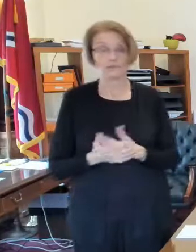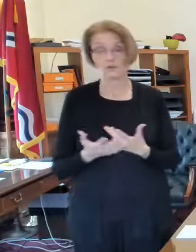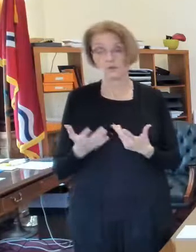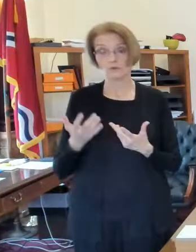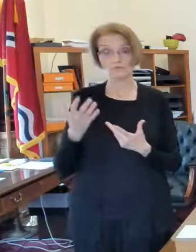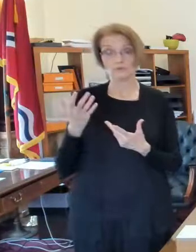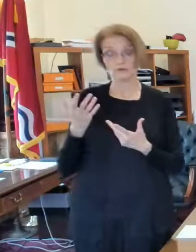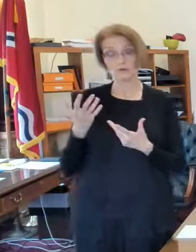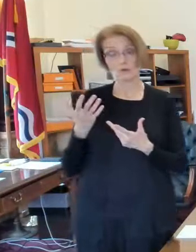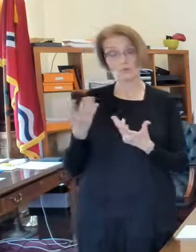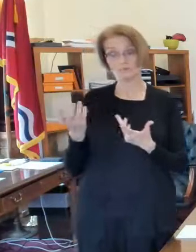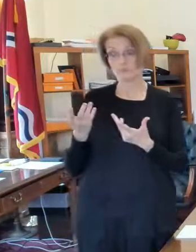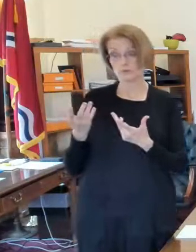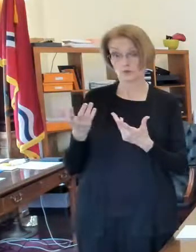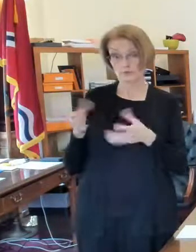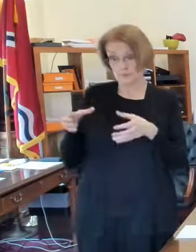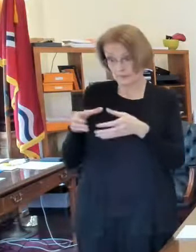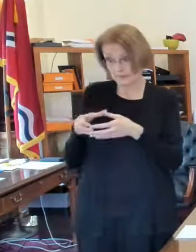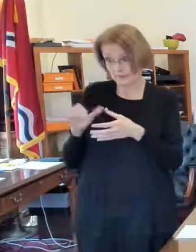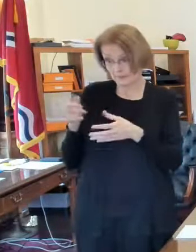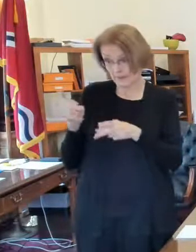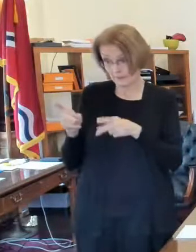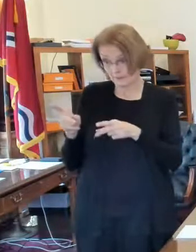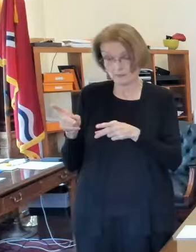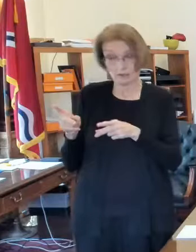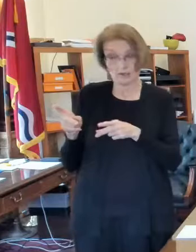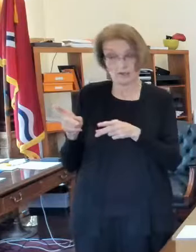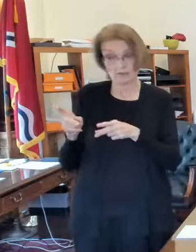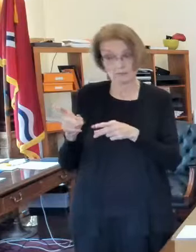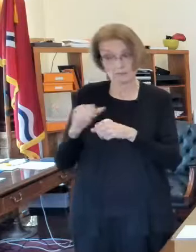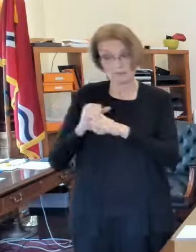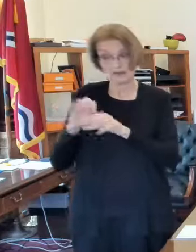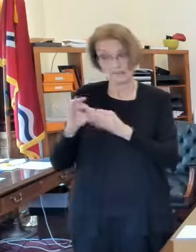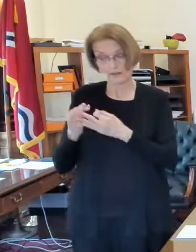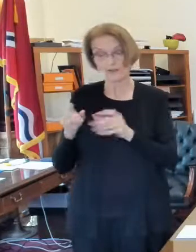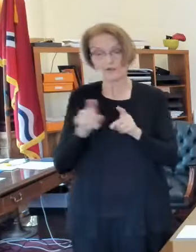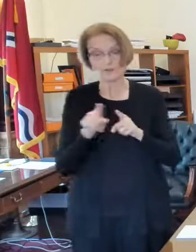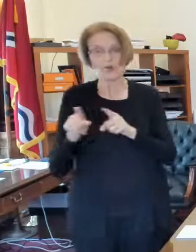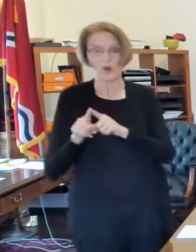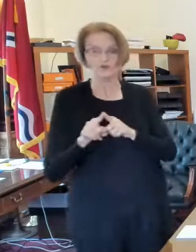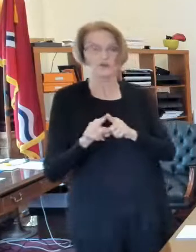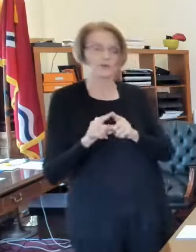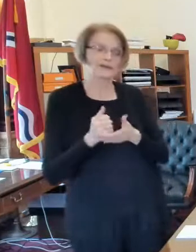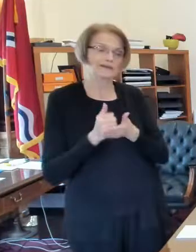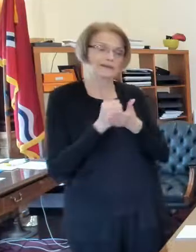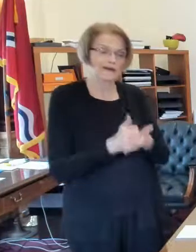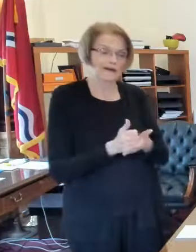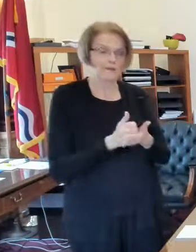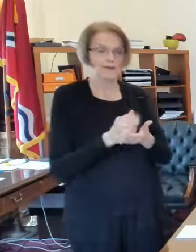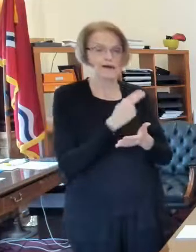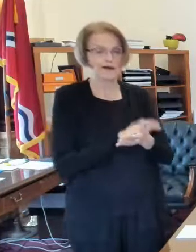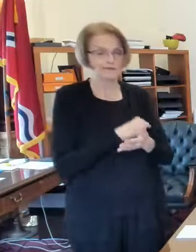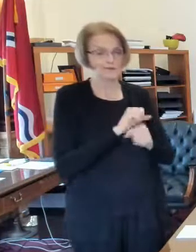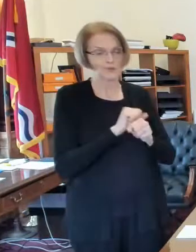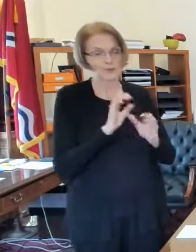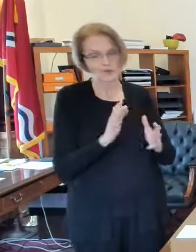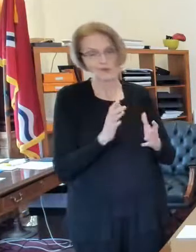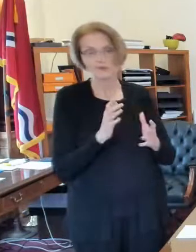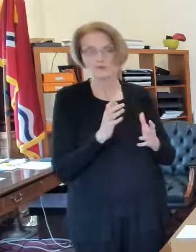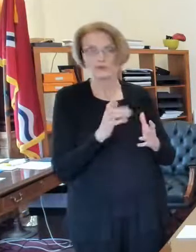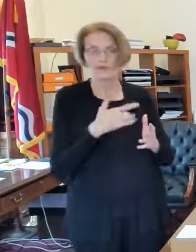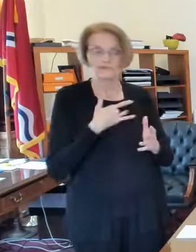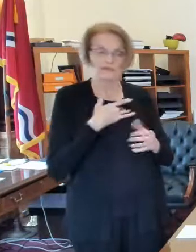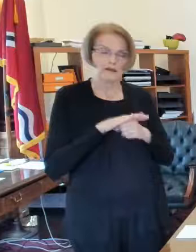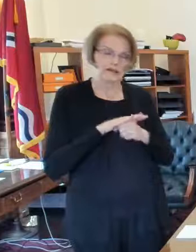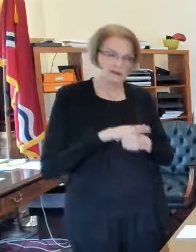family or for your neighbors do it for those hospital workers who are very very stressed and strained right now and and